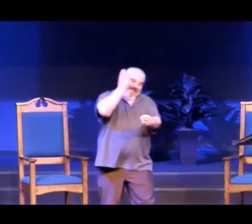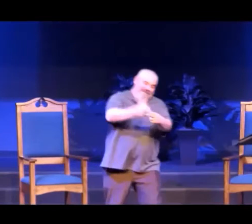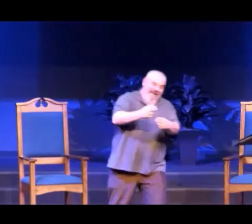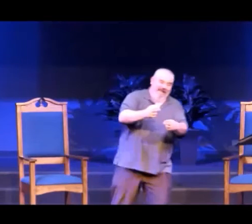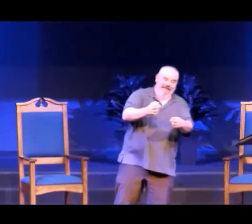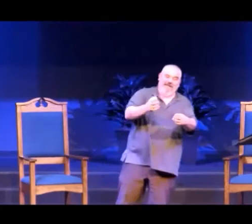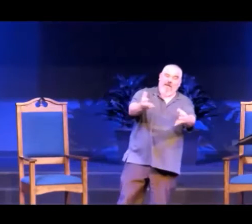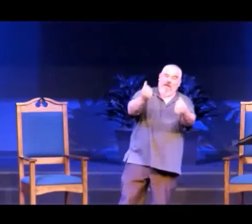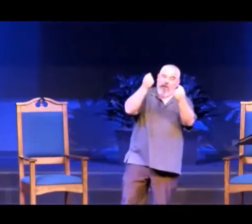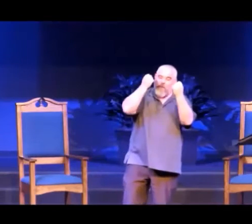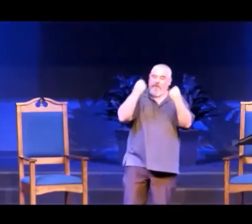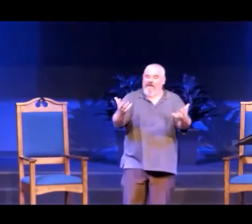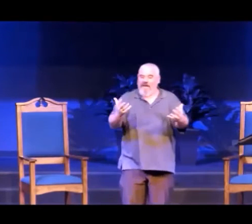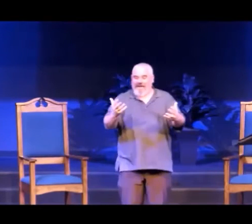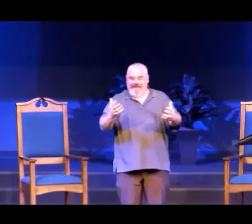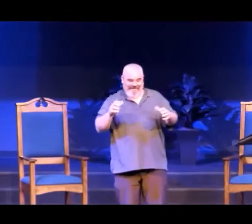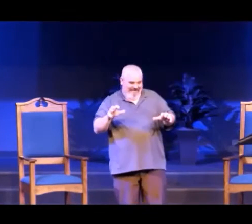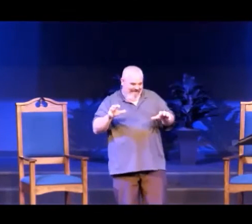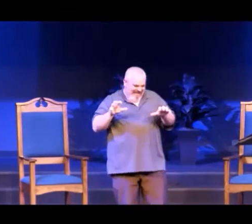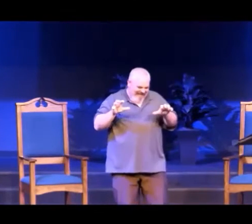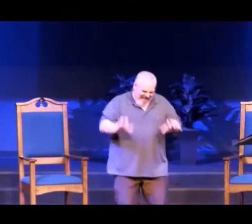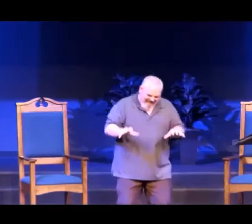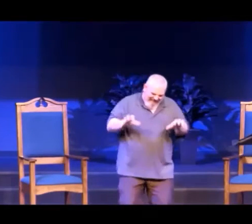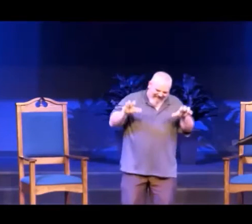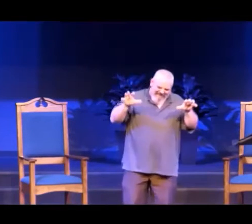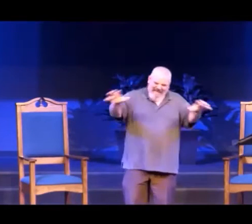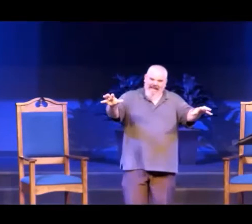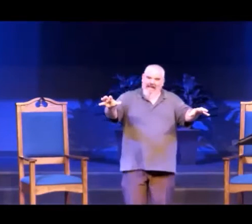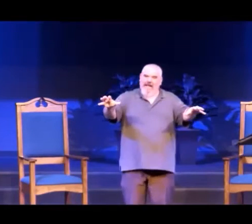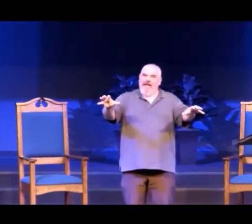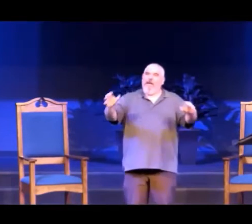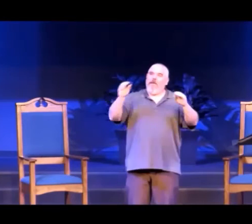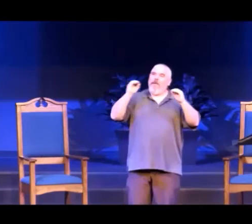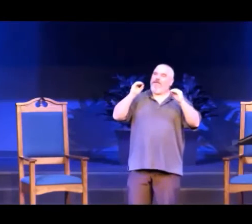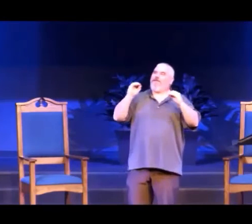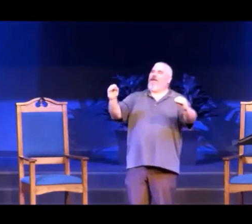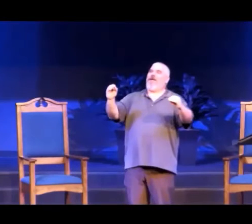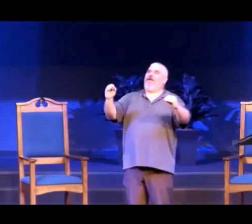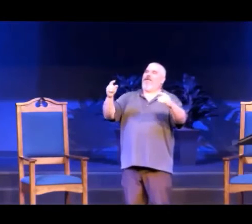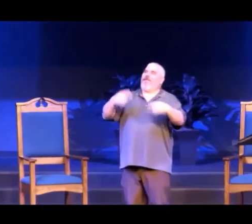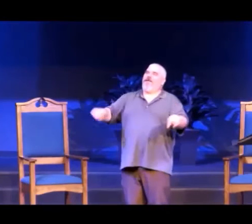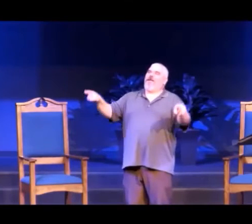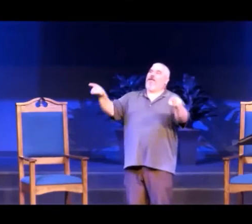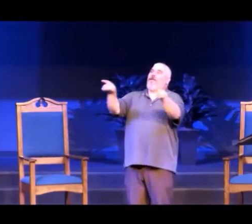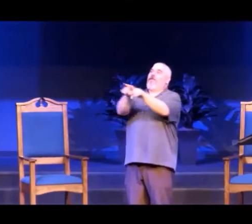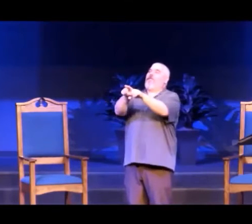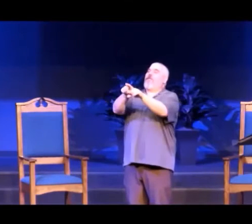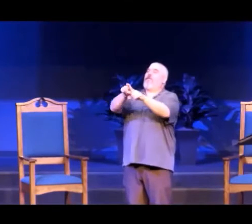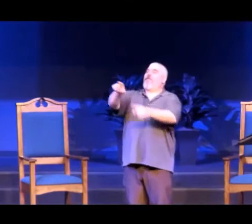There is no other name like yours